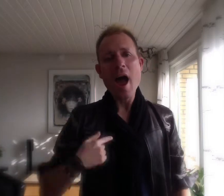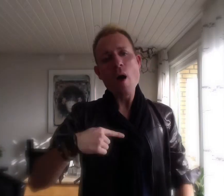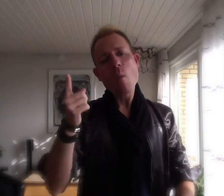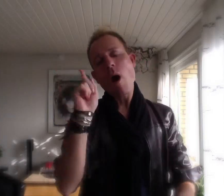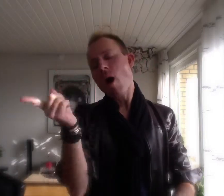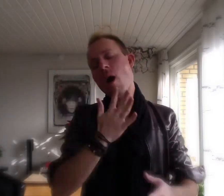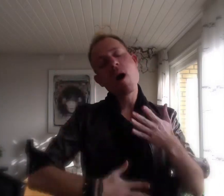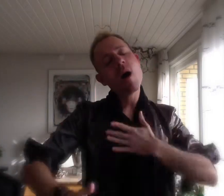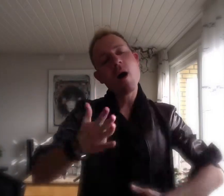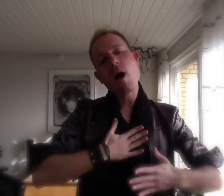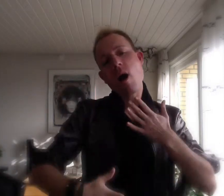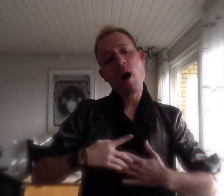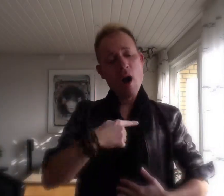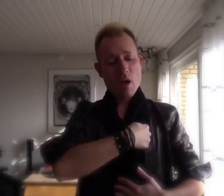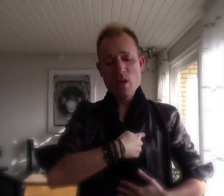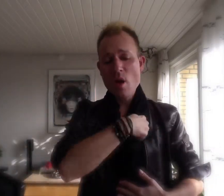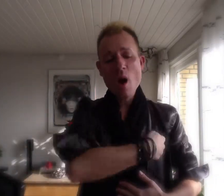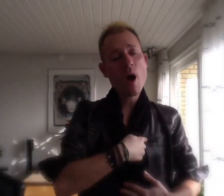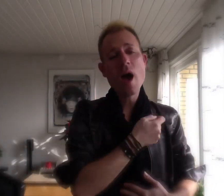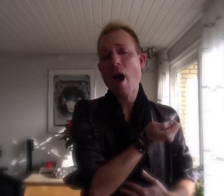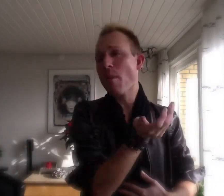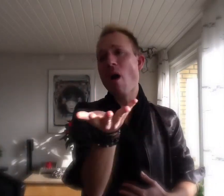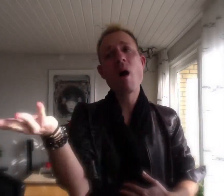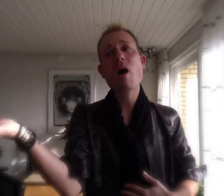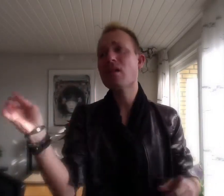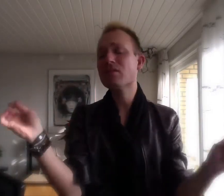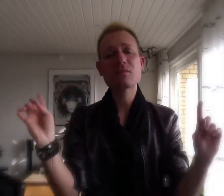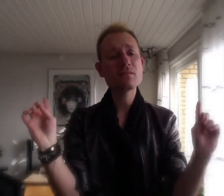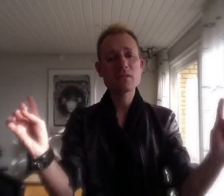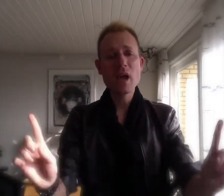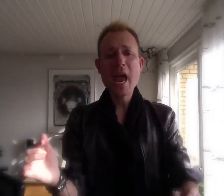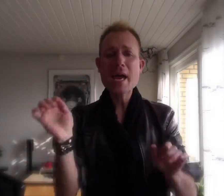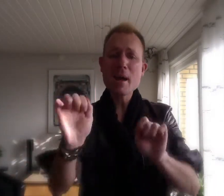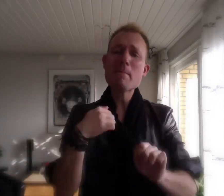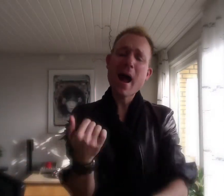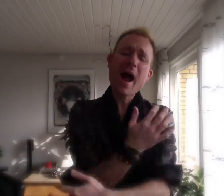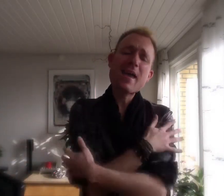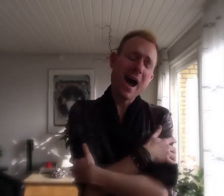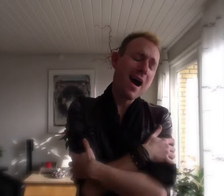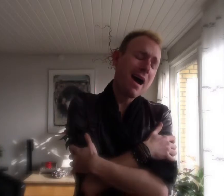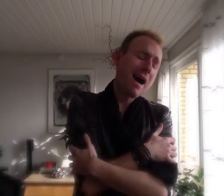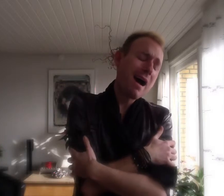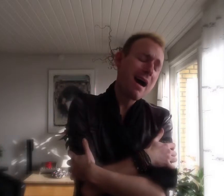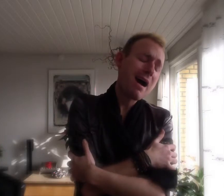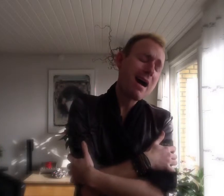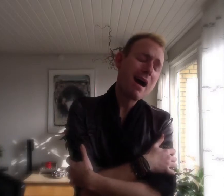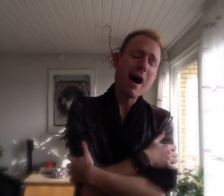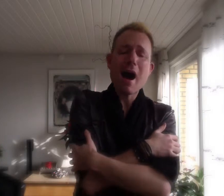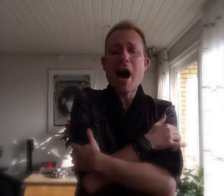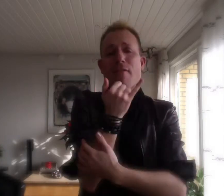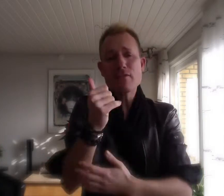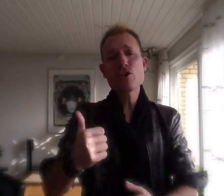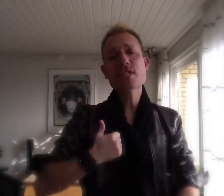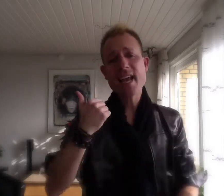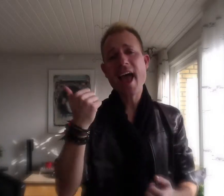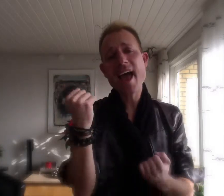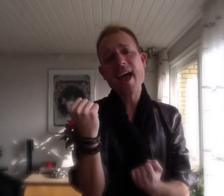hurt anymore Stay in my arms Stay Stay in my